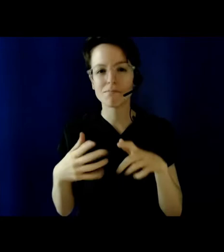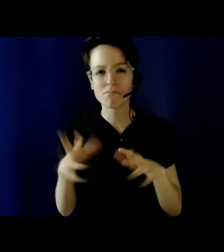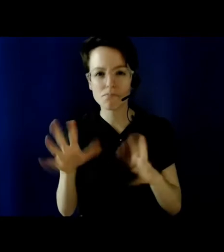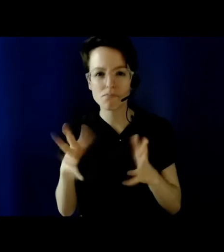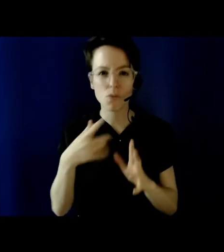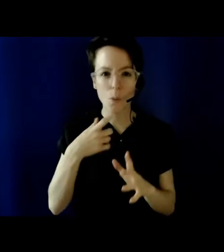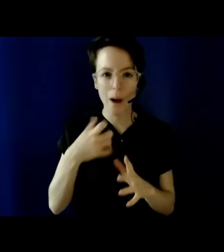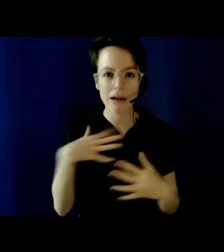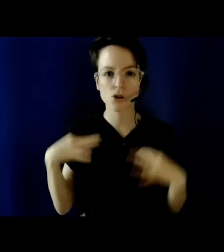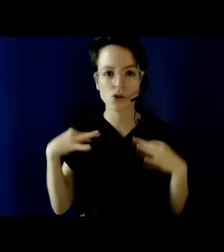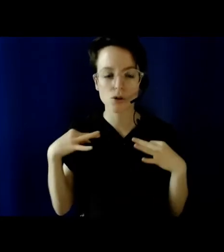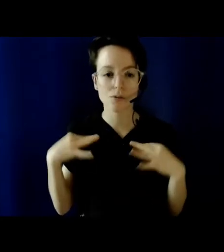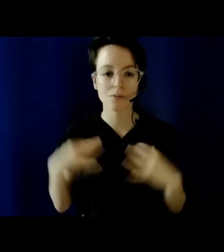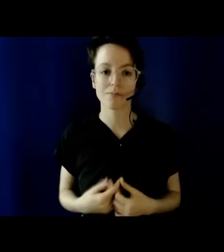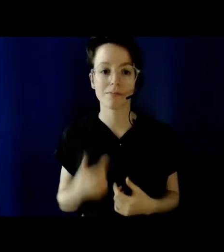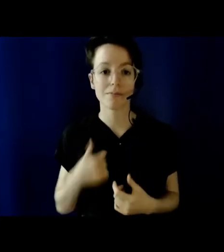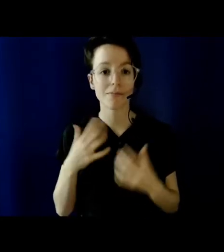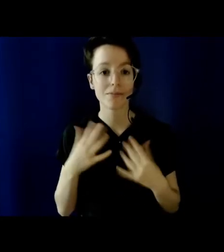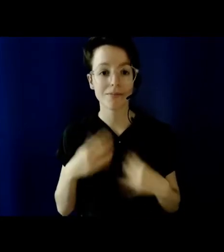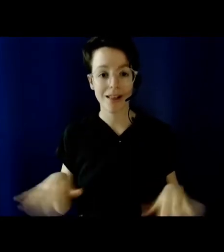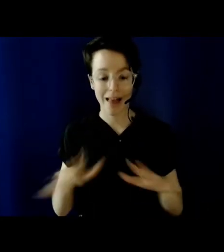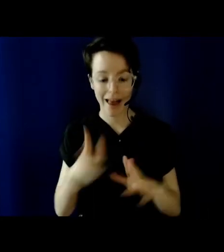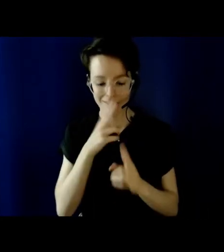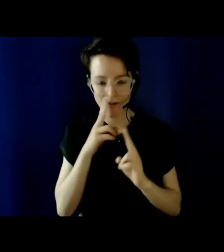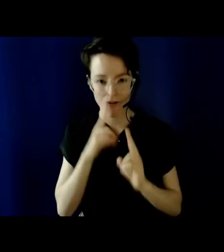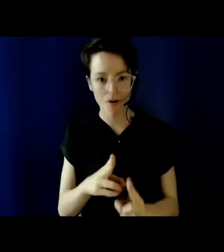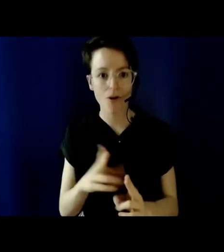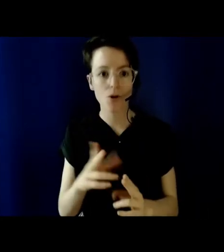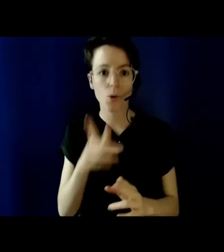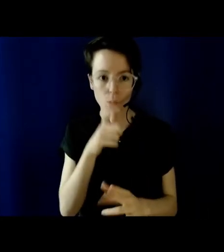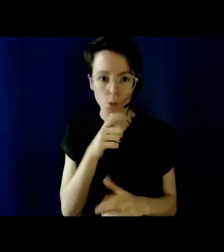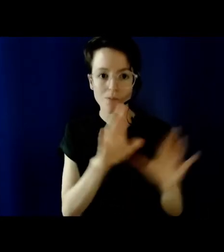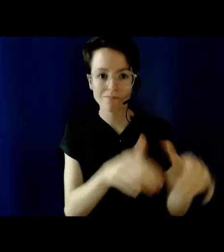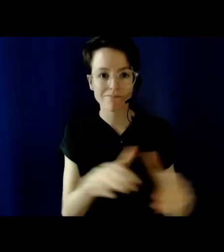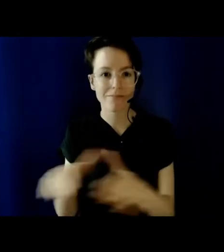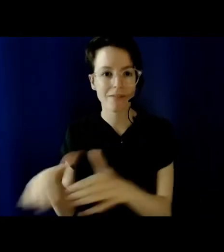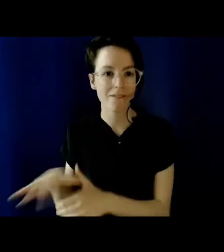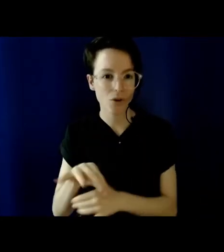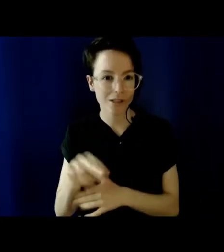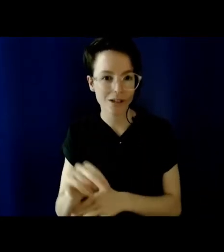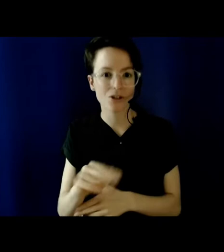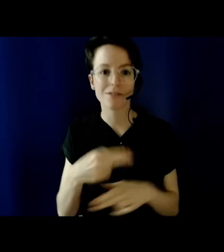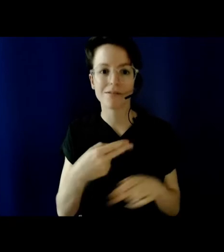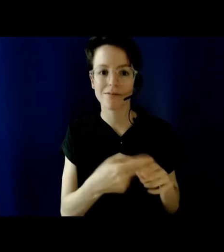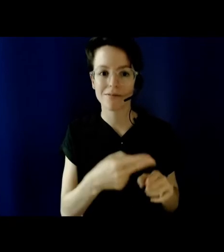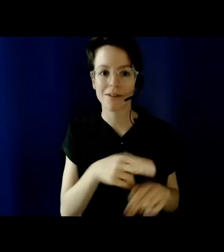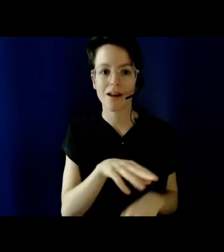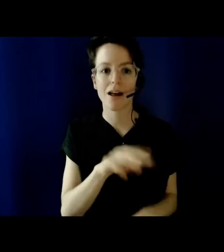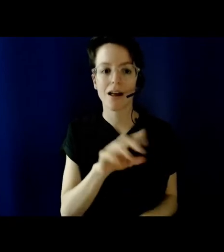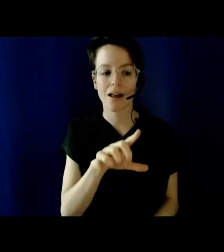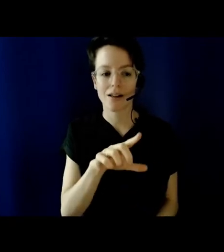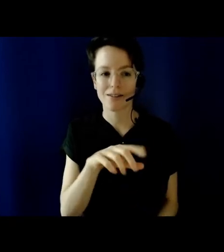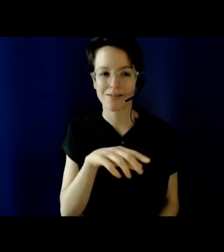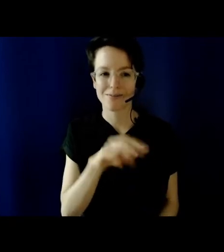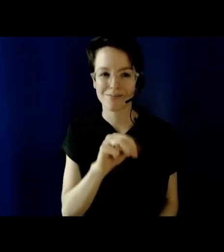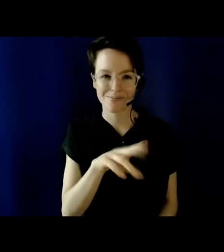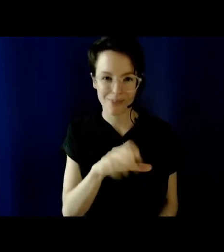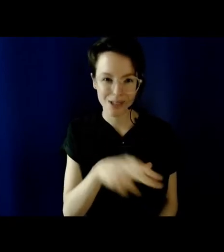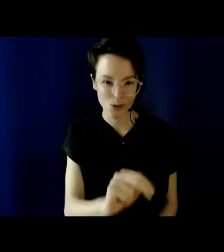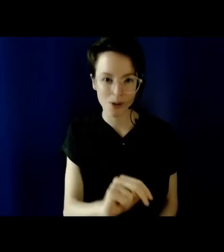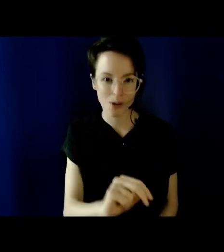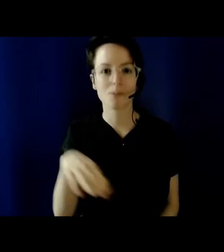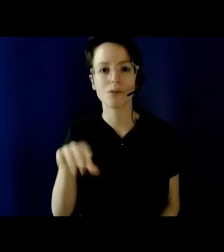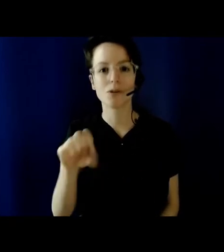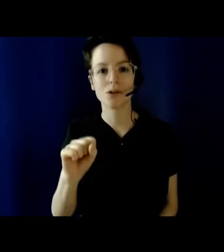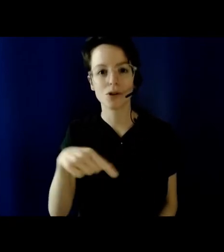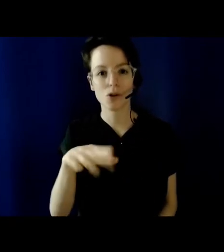territories of the Musqueam, Squamish and Tsleil-Waututh nations. This land acknowledgment is only a very small piece of what needs to